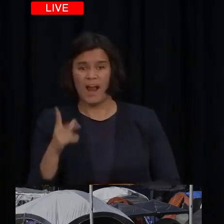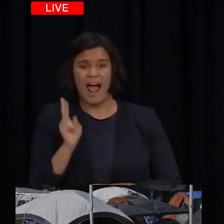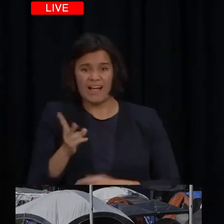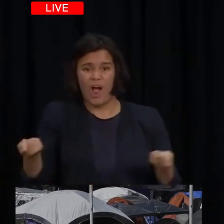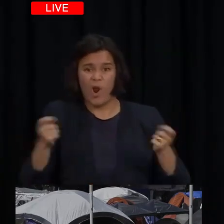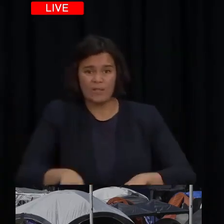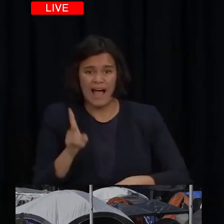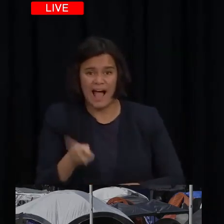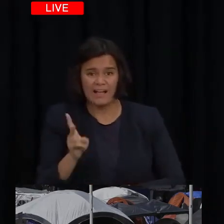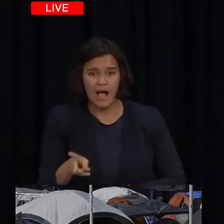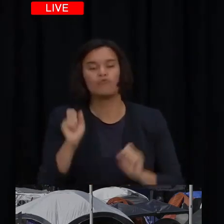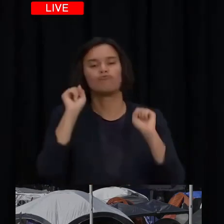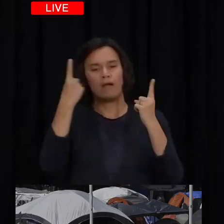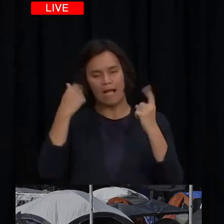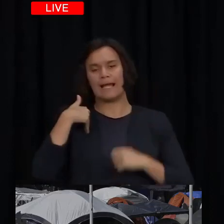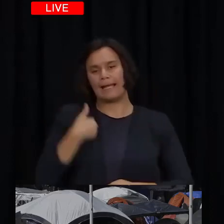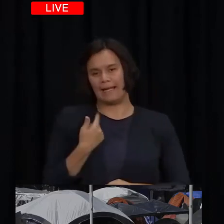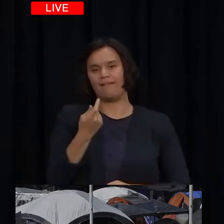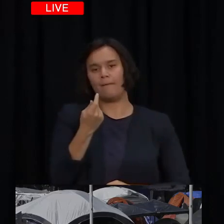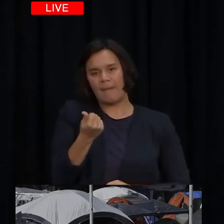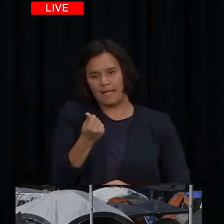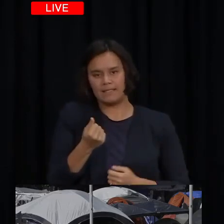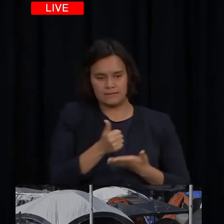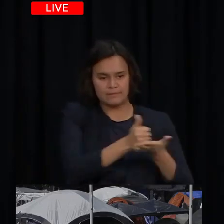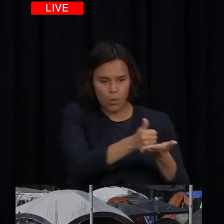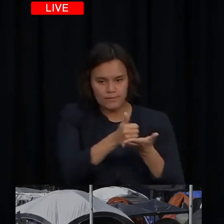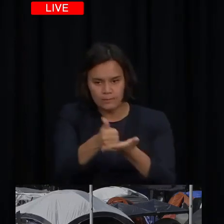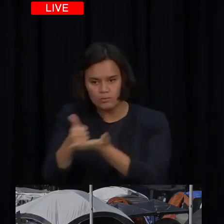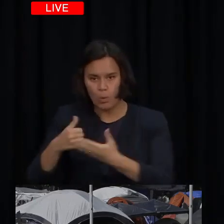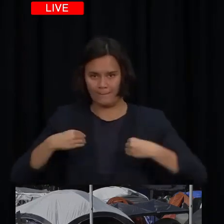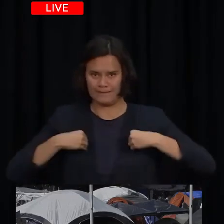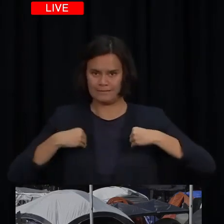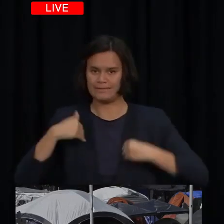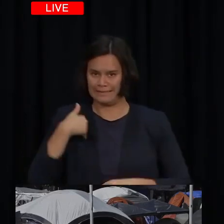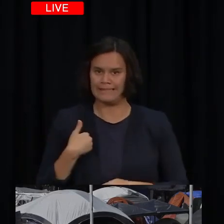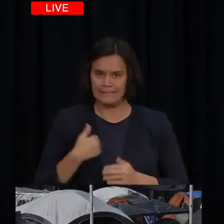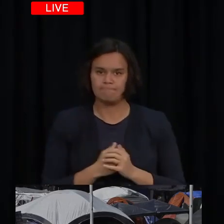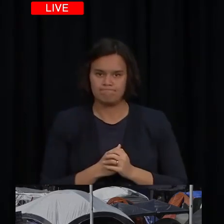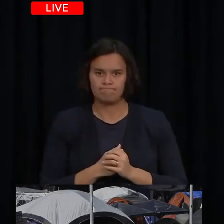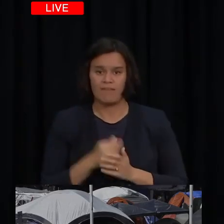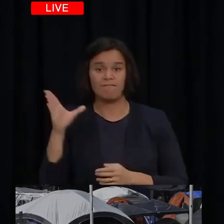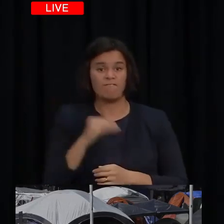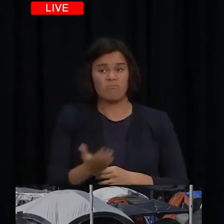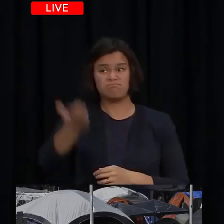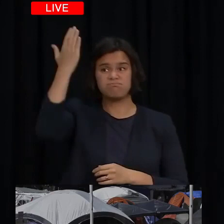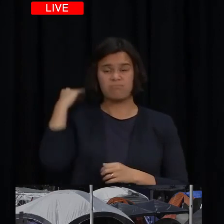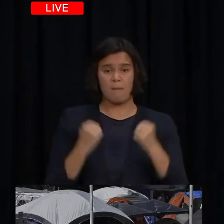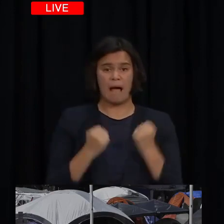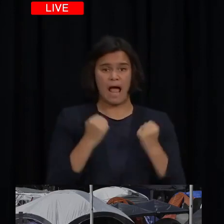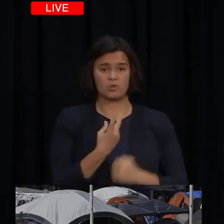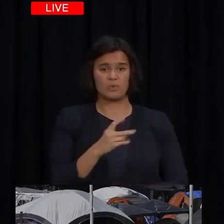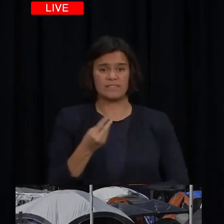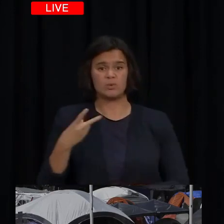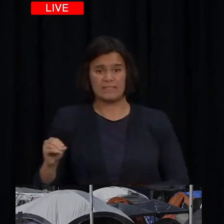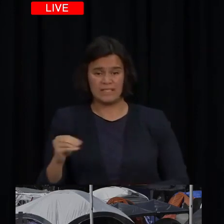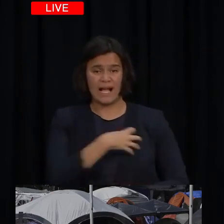broad-based financial support to help our workers and businesses get through. Since the beginning of the pandemic almost two years ago, the Government